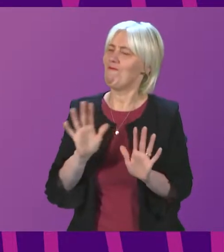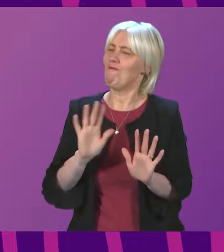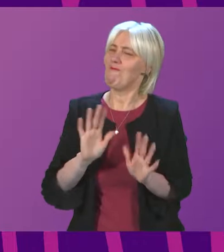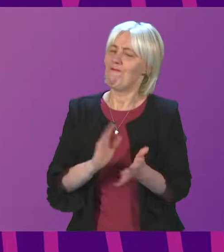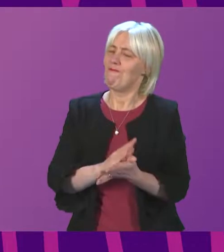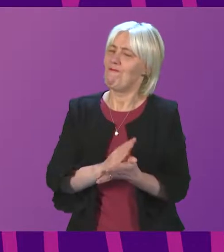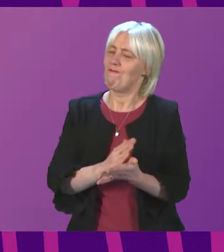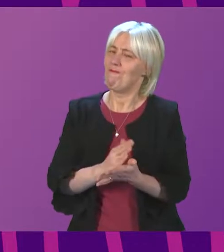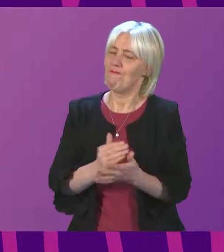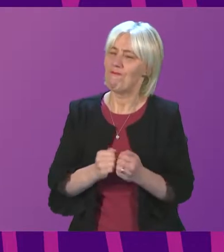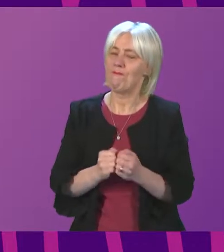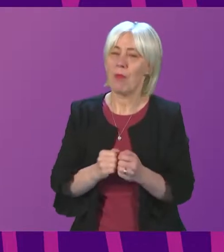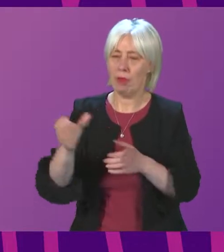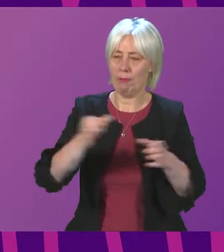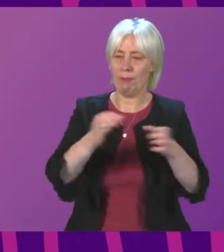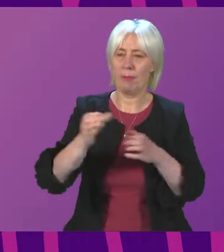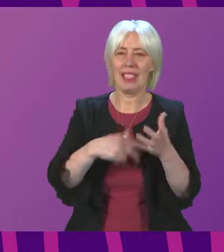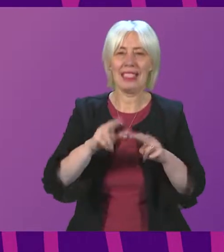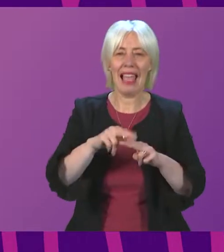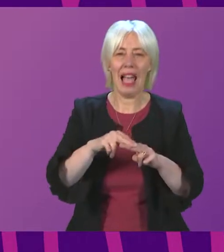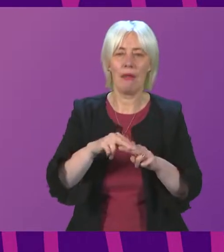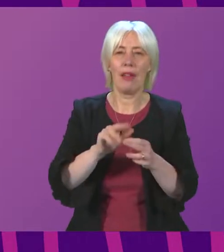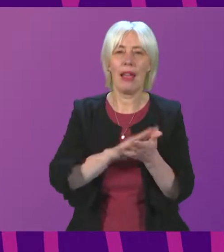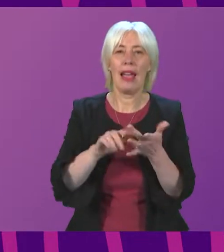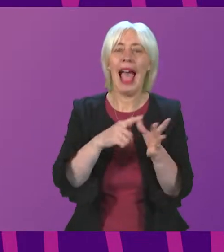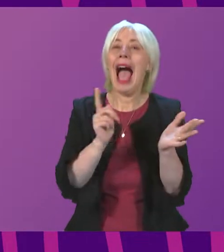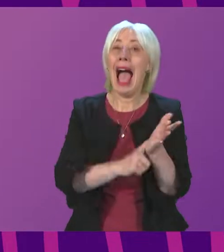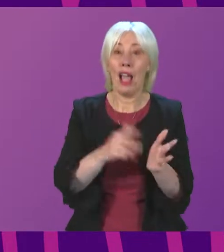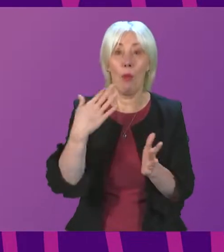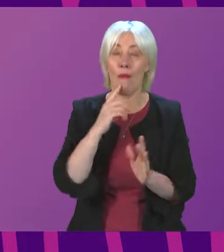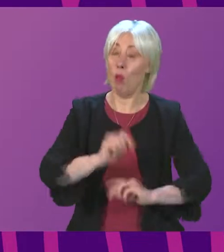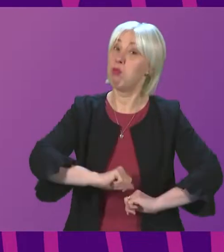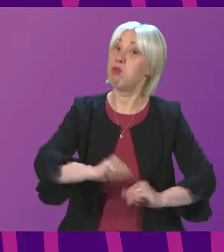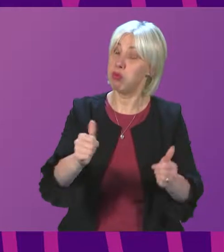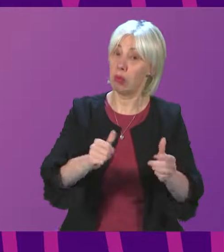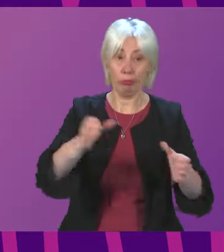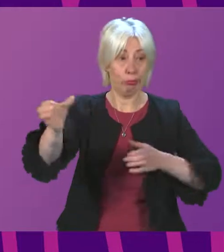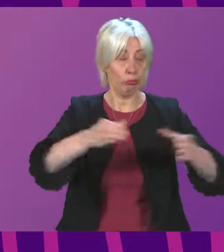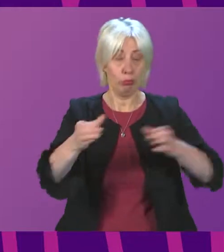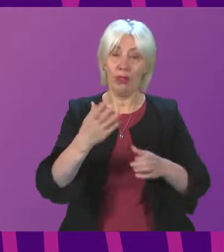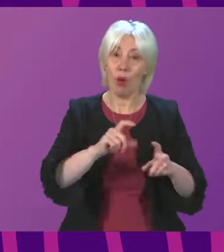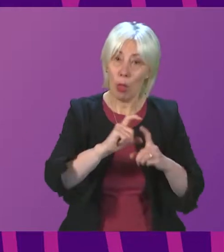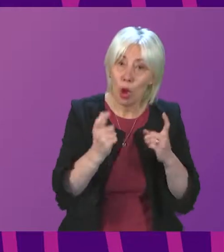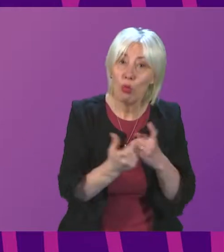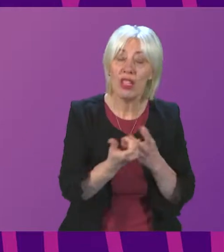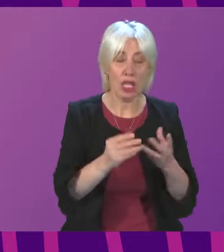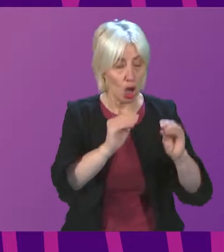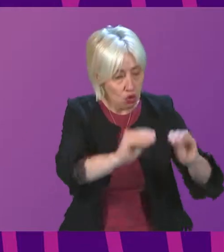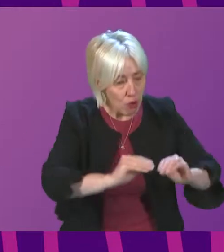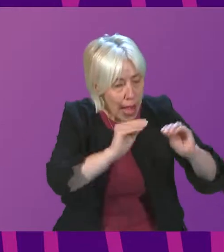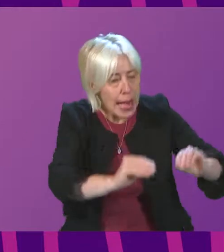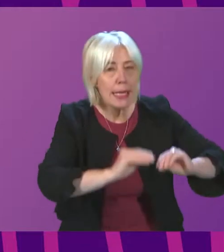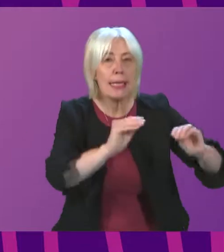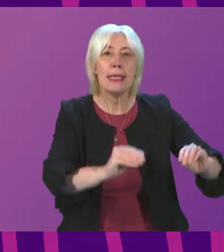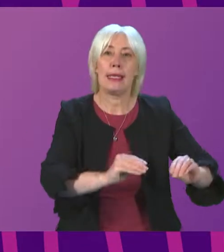Staff recruitment is the other thing. Now HIAR used to be really, really good at this. They used to recruit from their communities, train them up, and